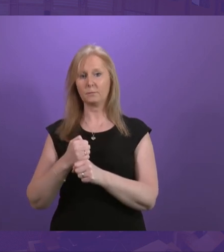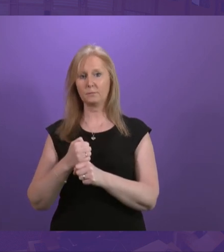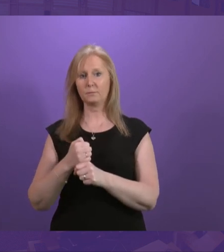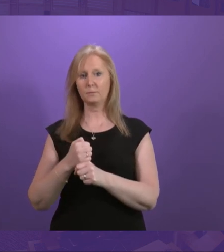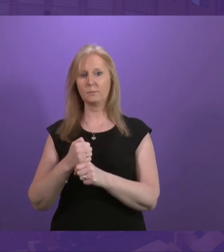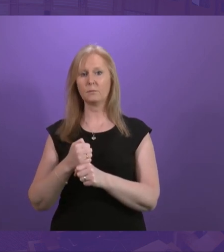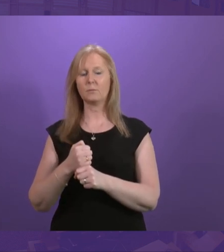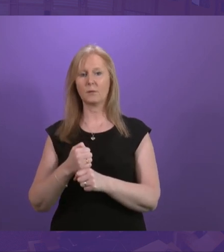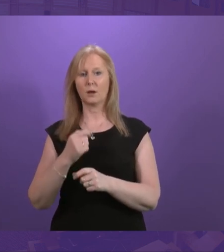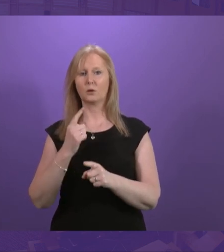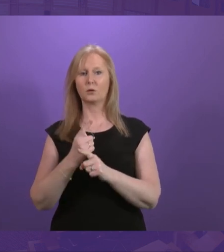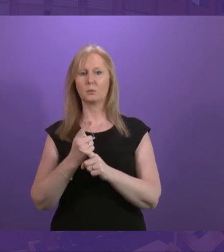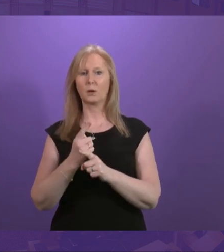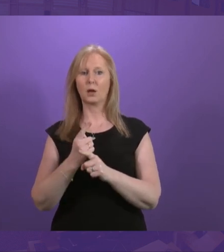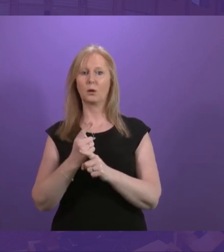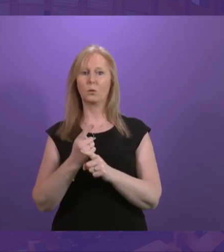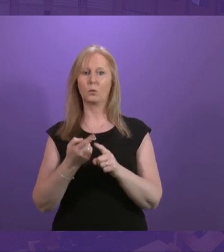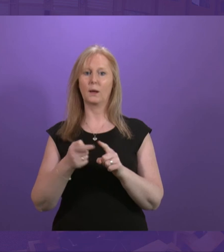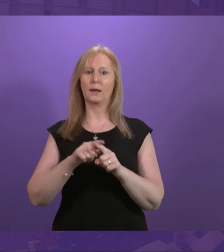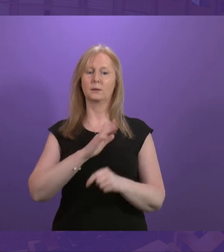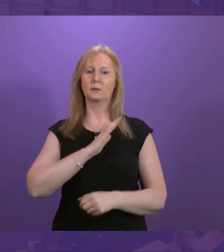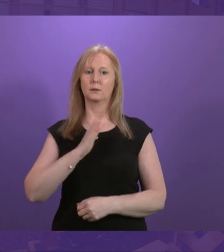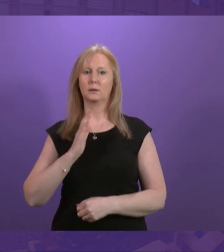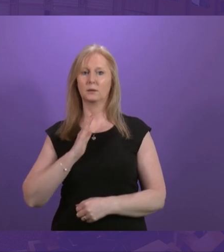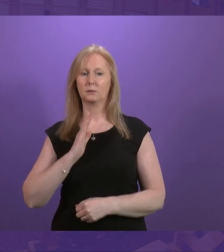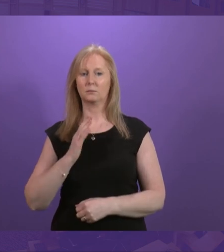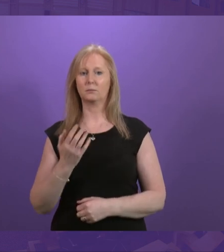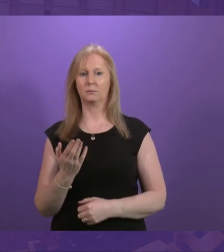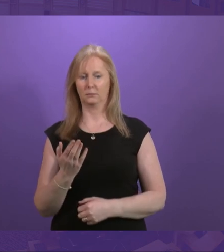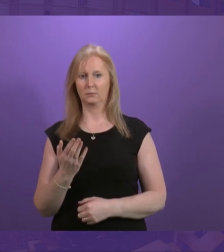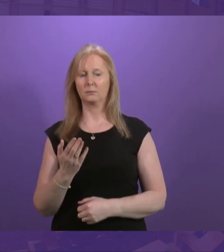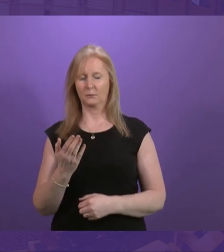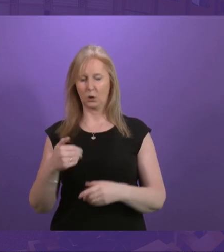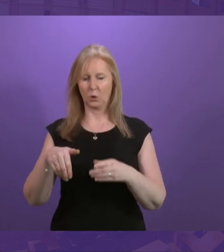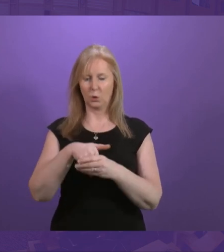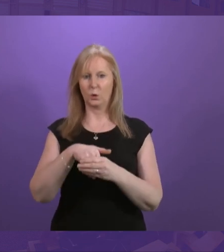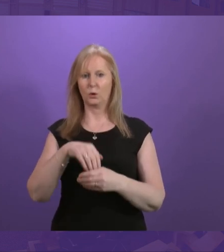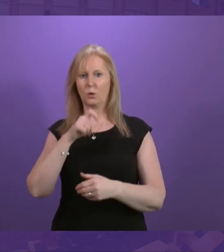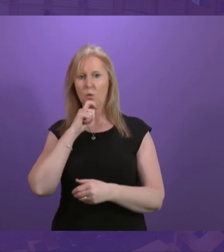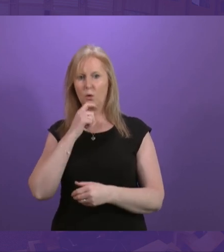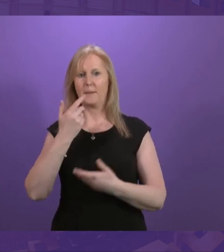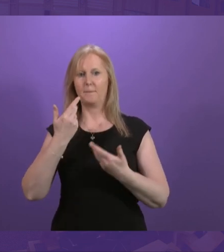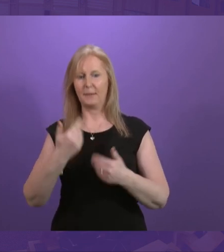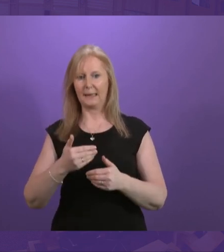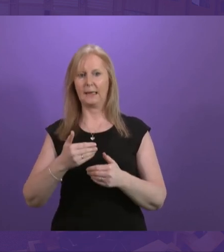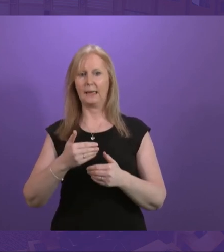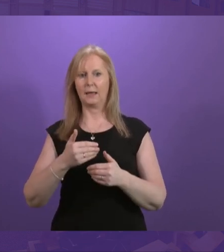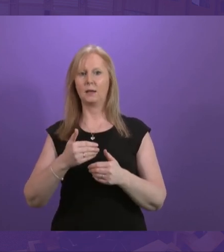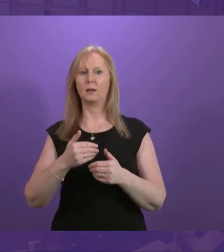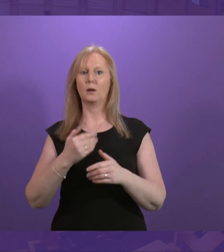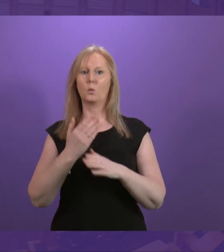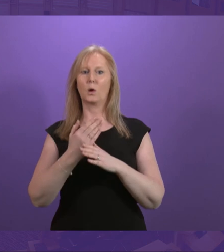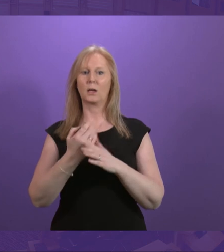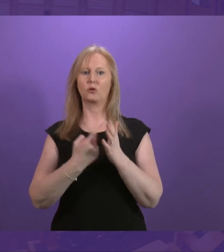regards to veterans though I can reassure her that veterans including those who have served as reservists receive